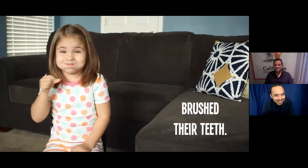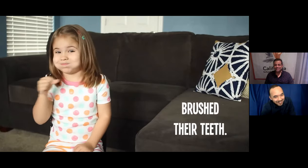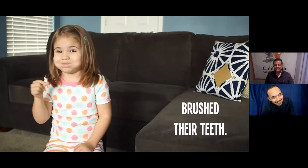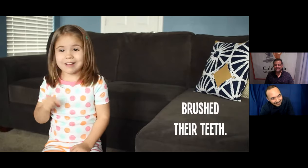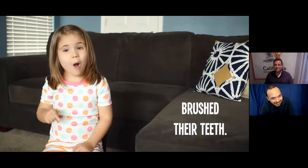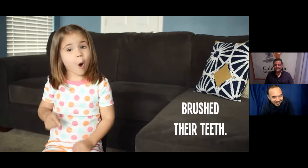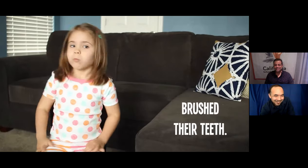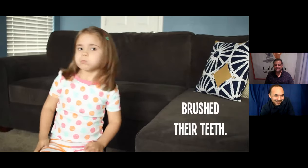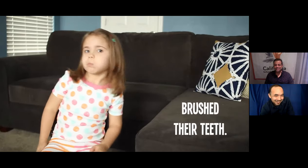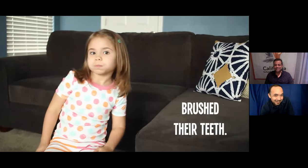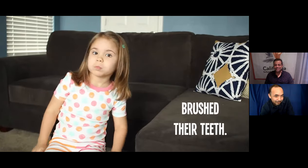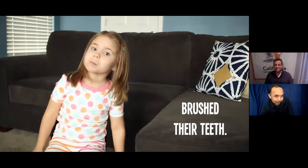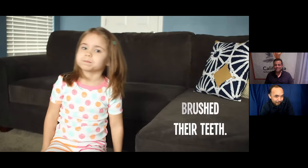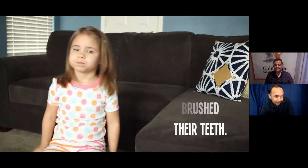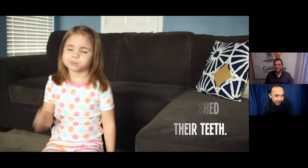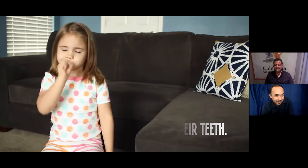teeth.